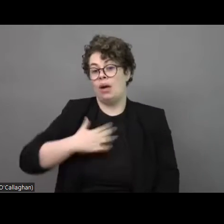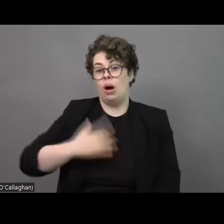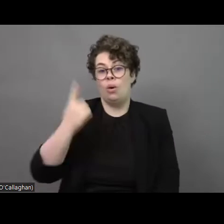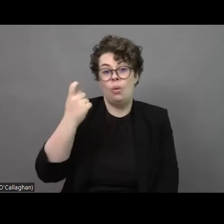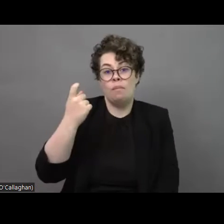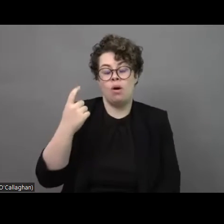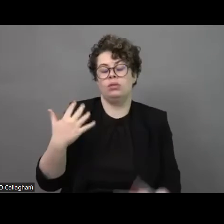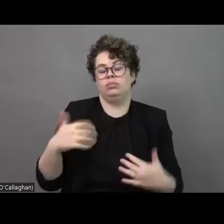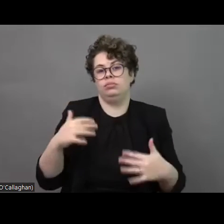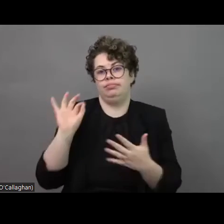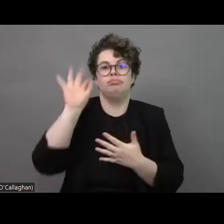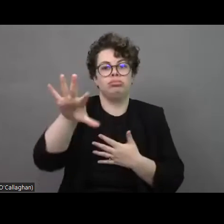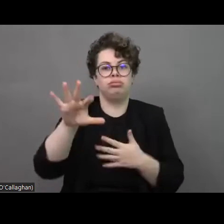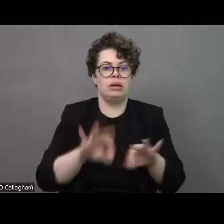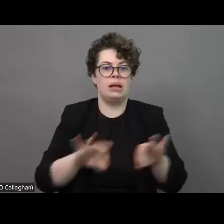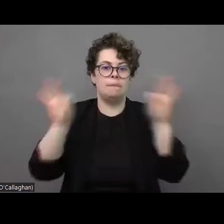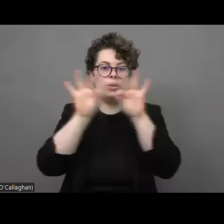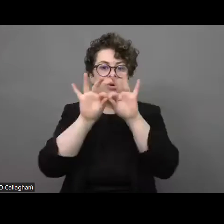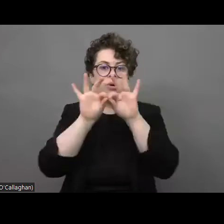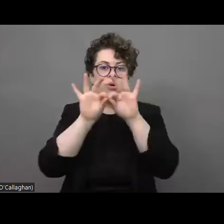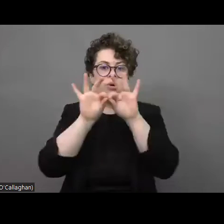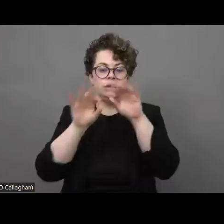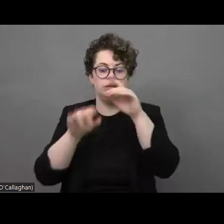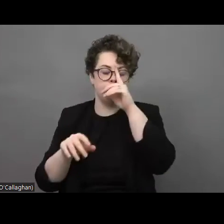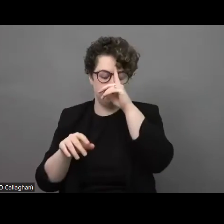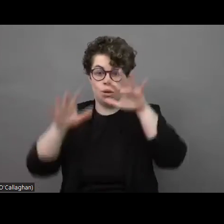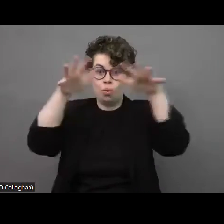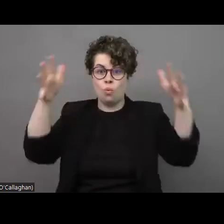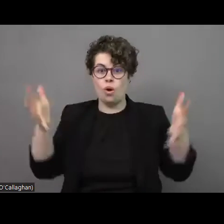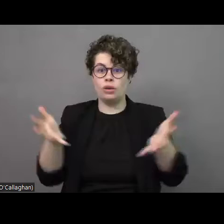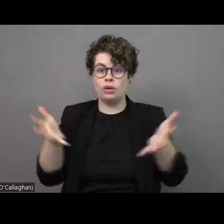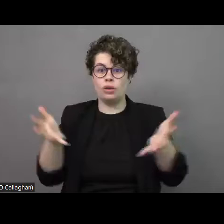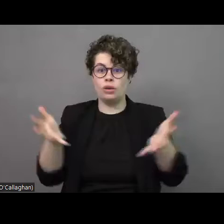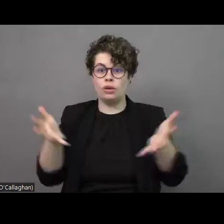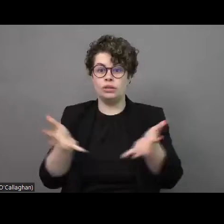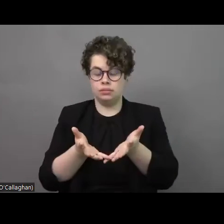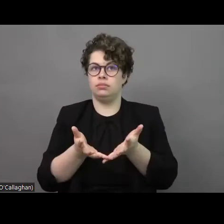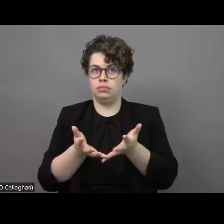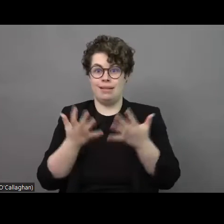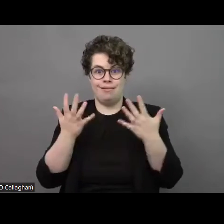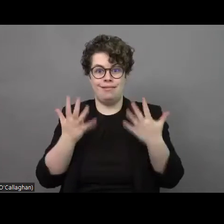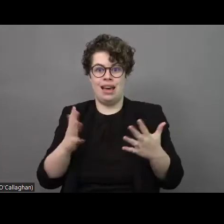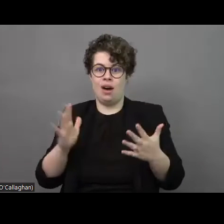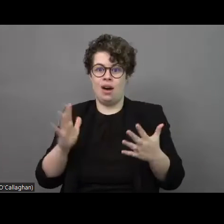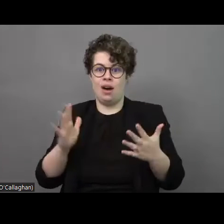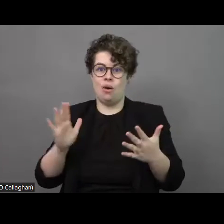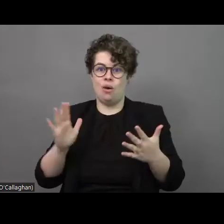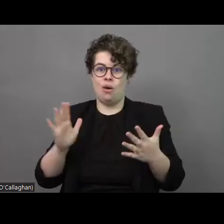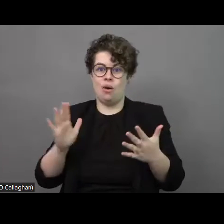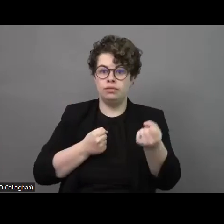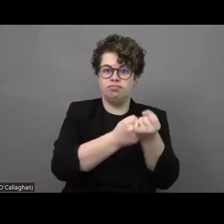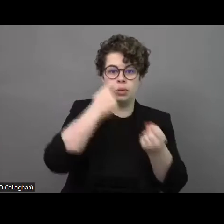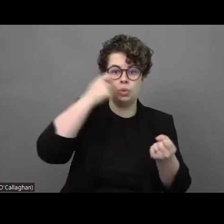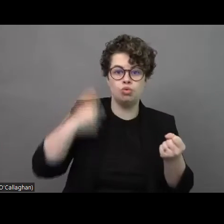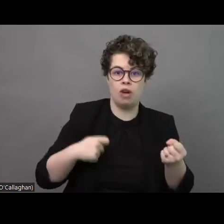important. The entire civilized world is in solidarity with Ukraine.